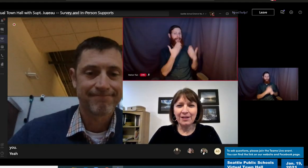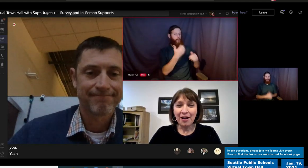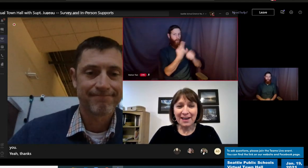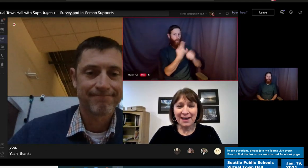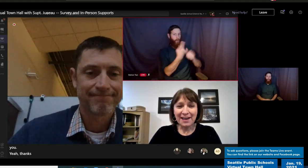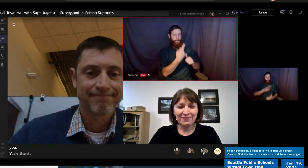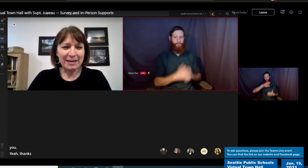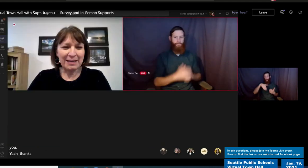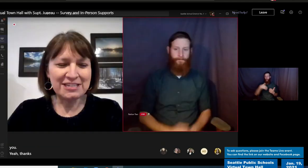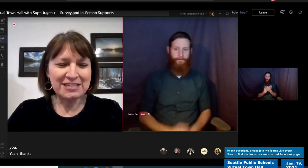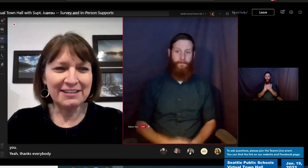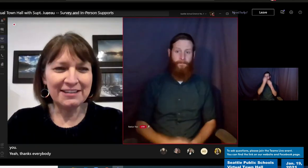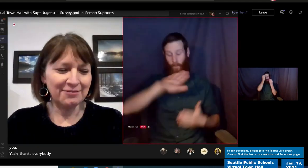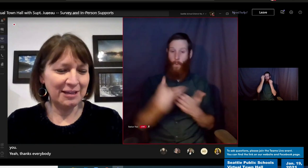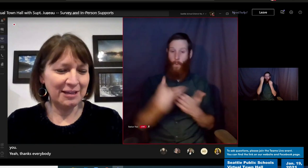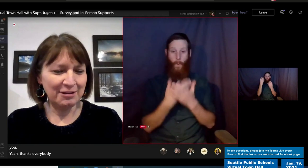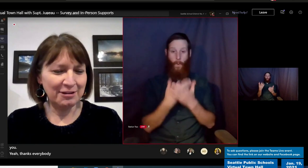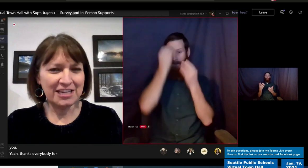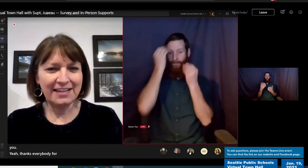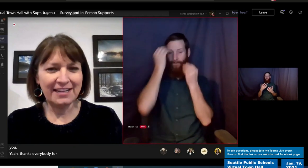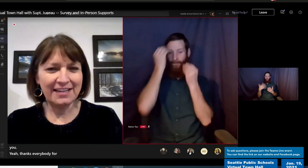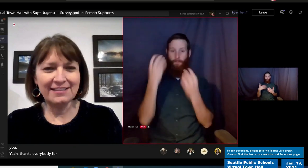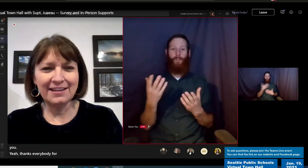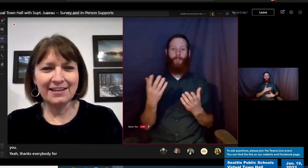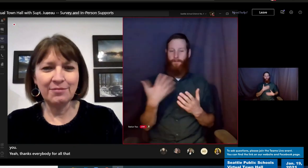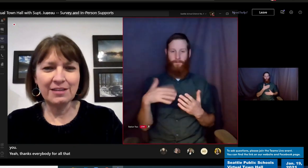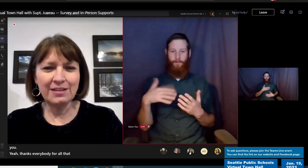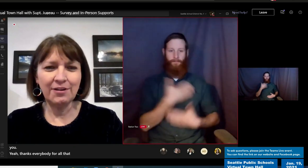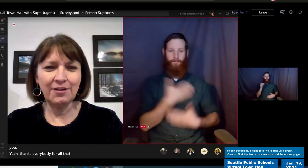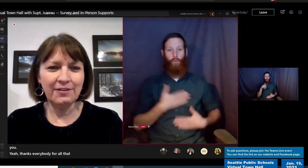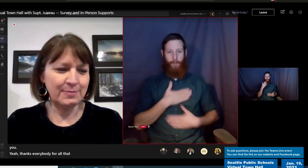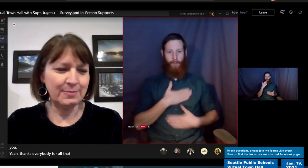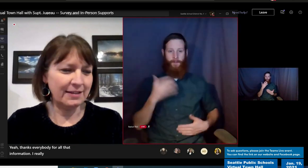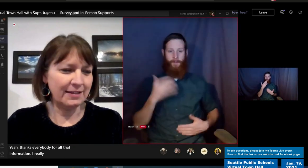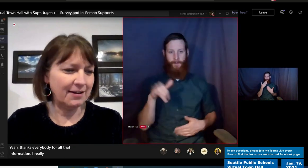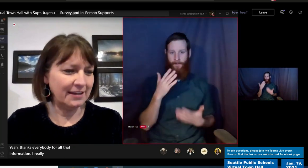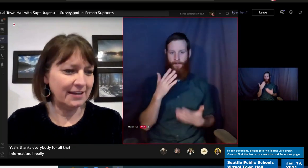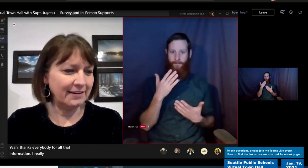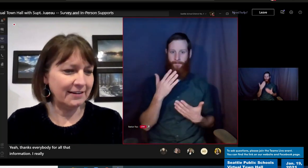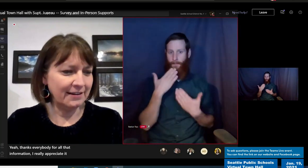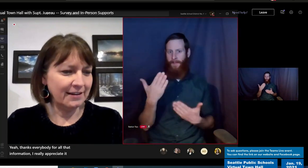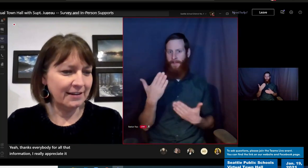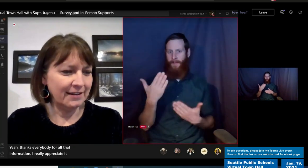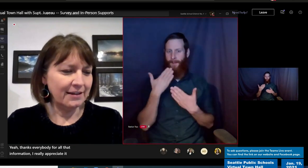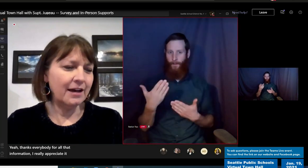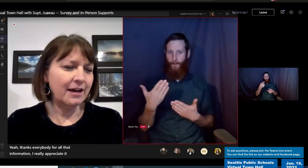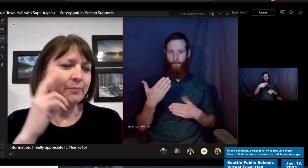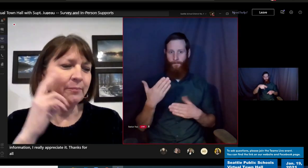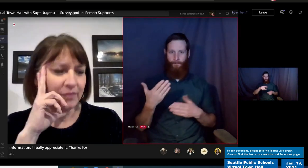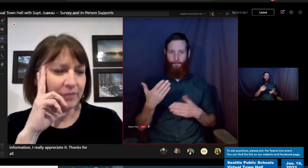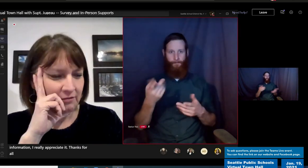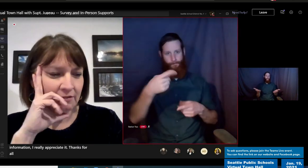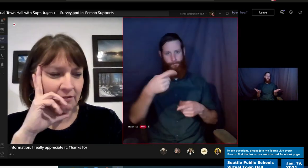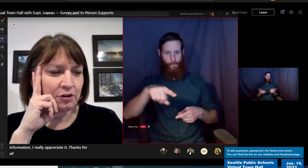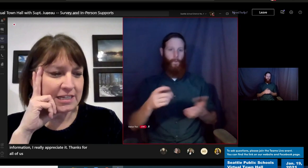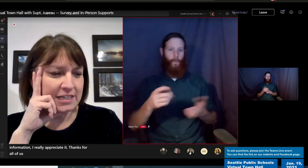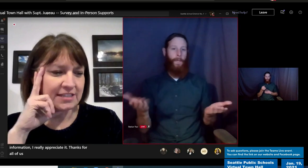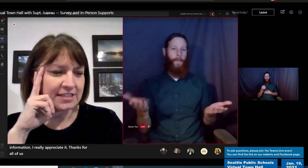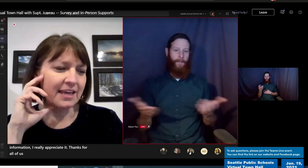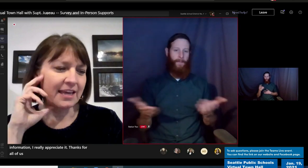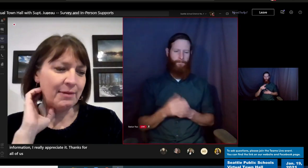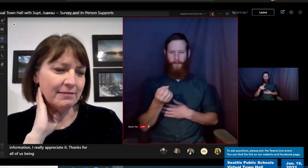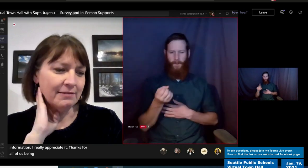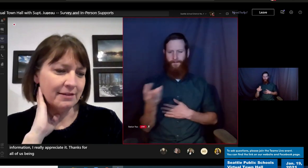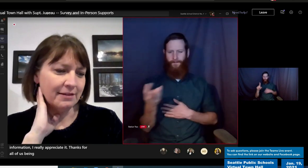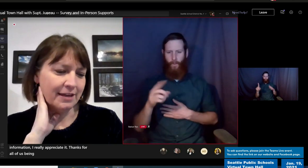that information. I really appreciate it. Thanks for all of us being on here. We have a few questions that came